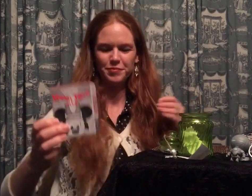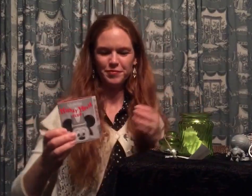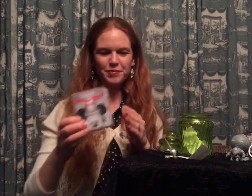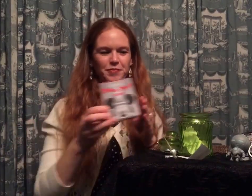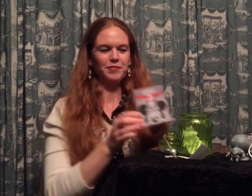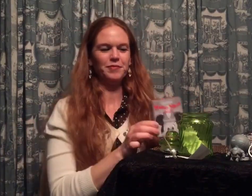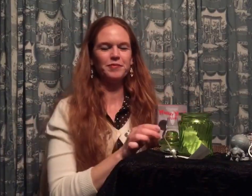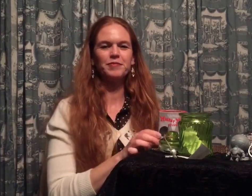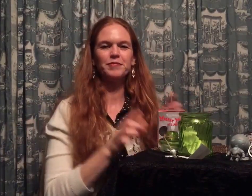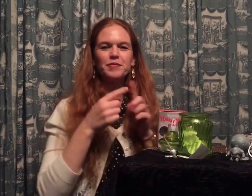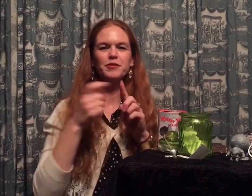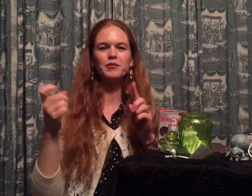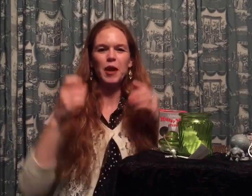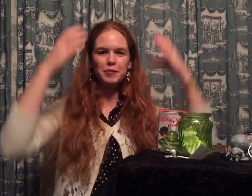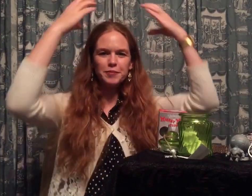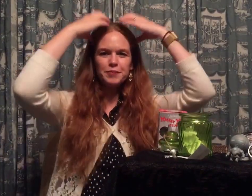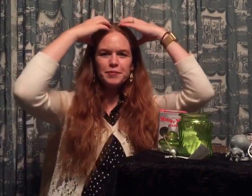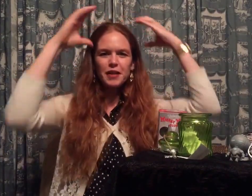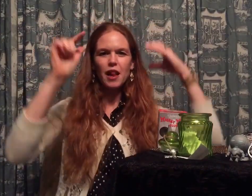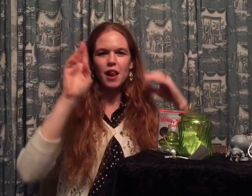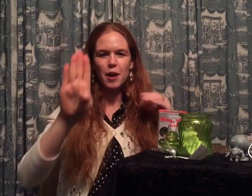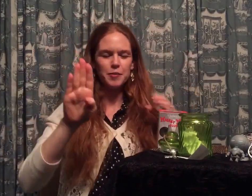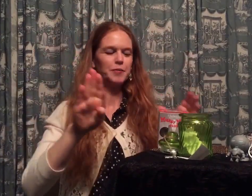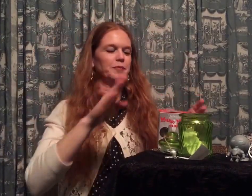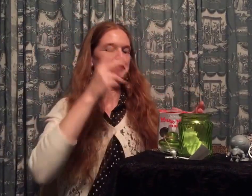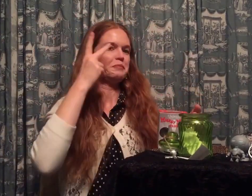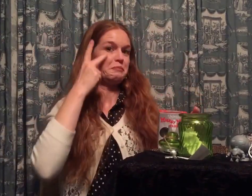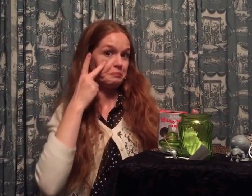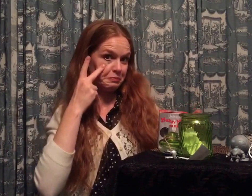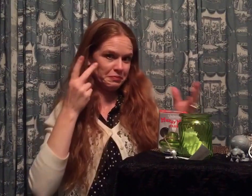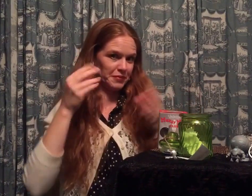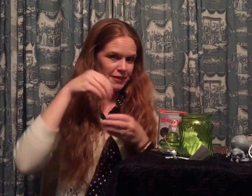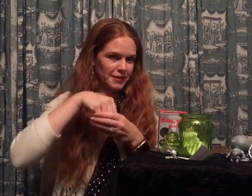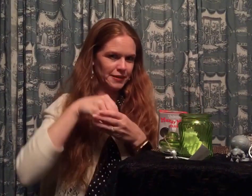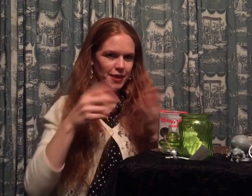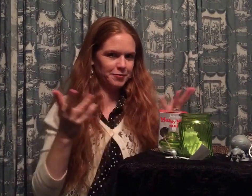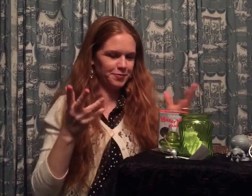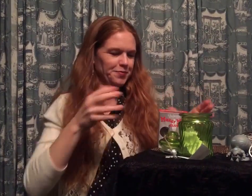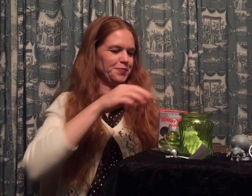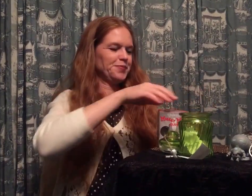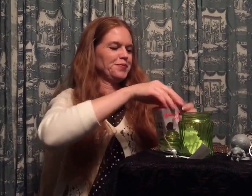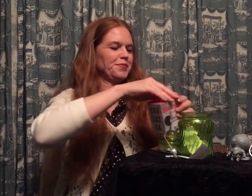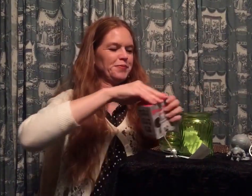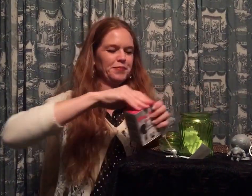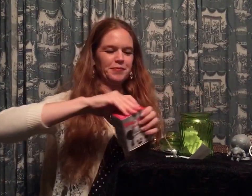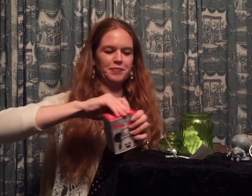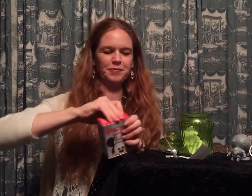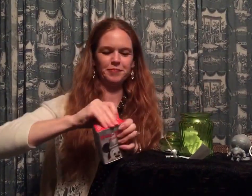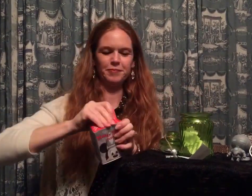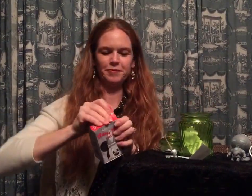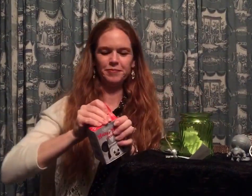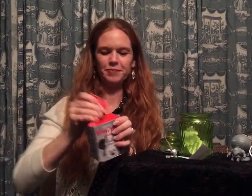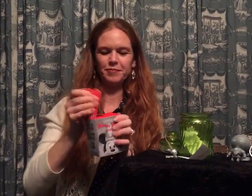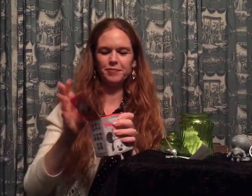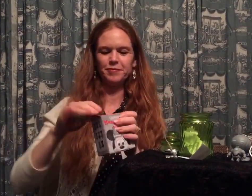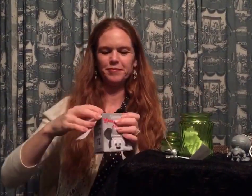song and join the jamboree M-I-C-K-E-Y-M-O-U-S-E Mickey Mouse Club,